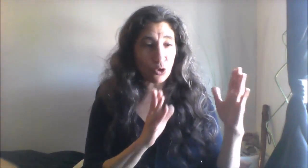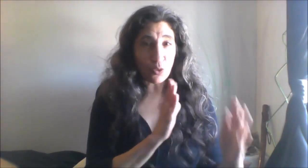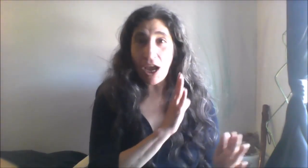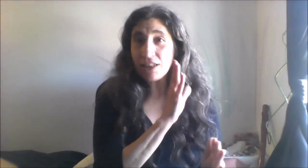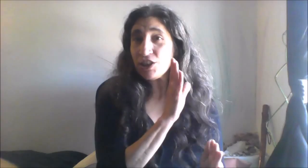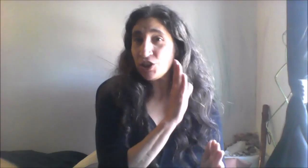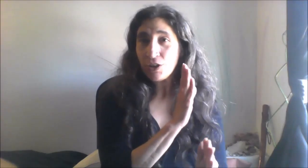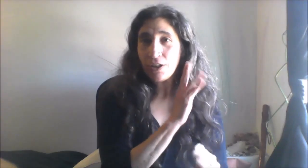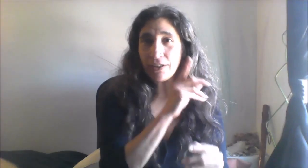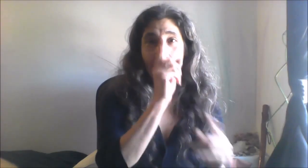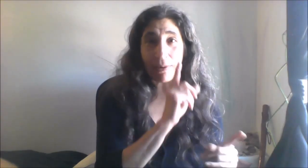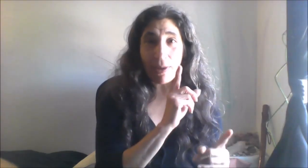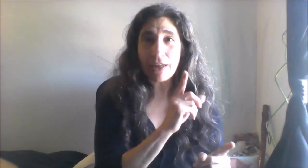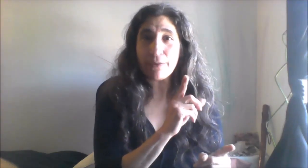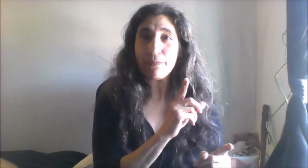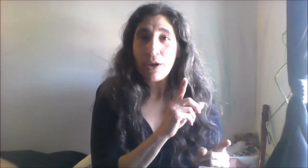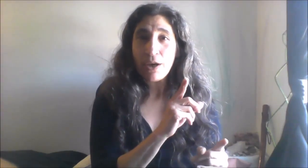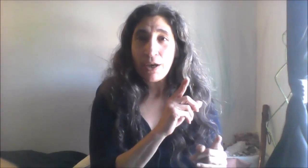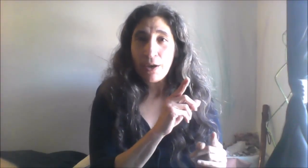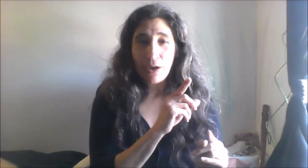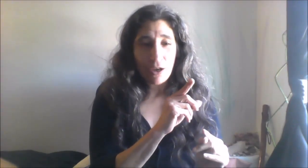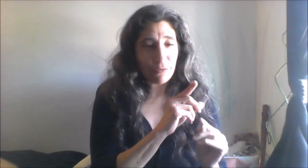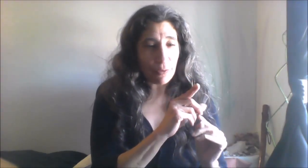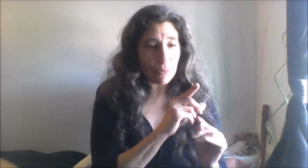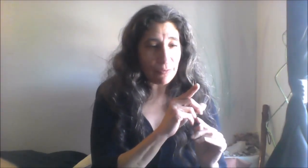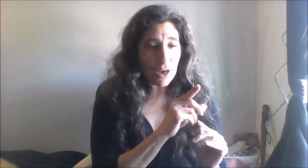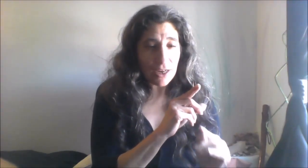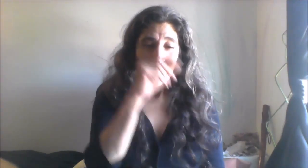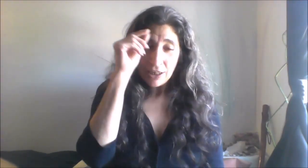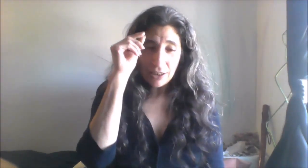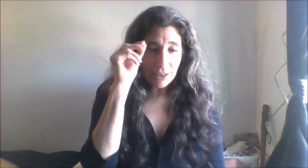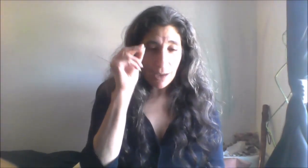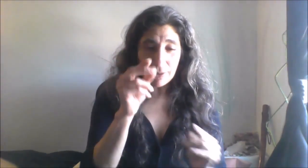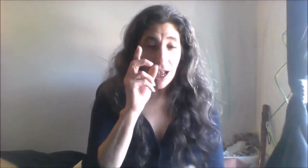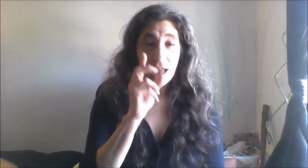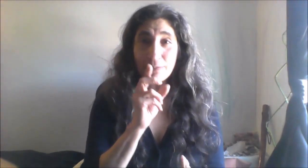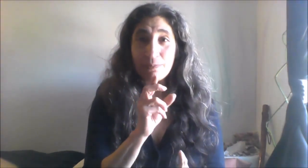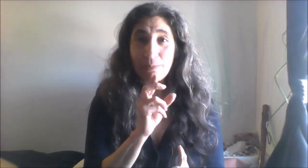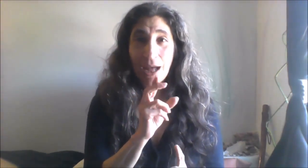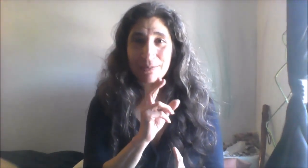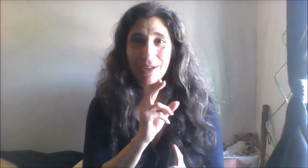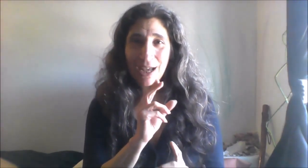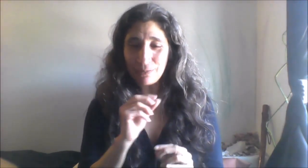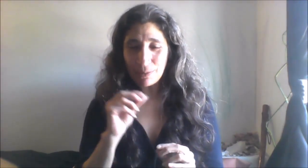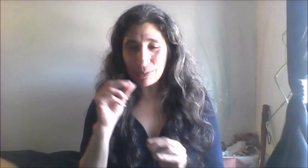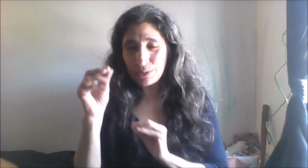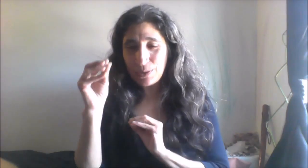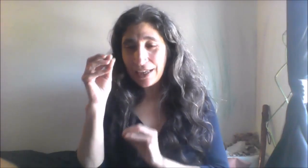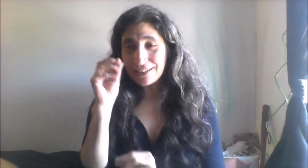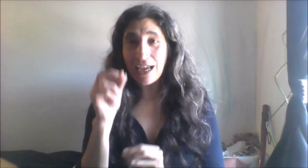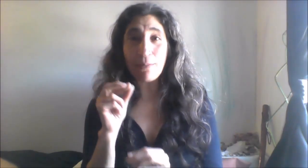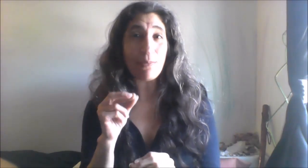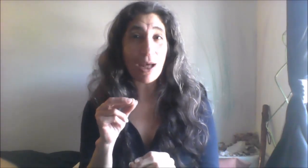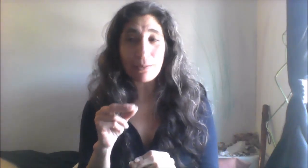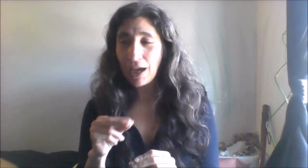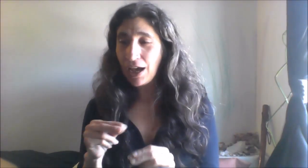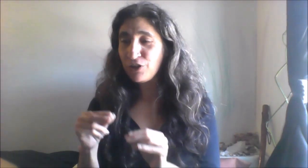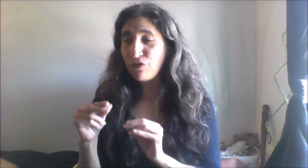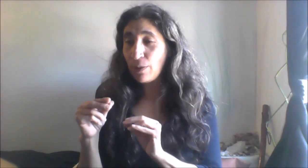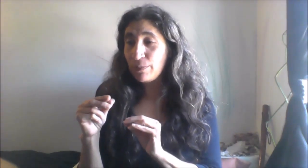two cards the top and bottom from the red the top and bottom bottom card from the blue and the top and bottom card from